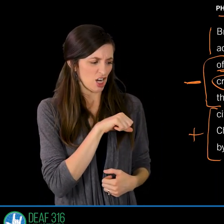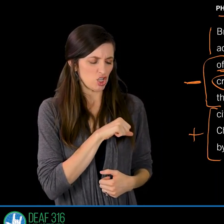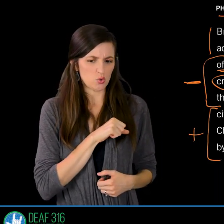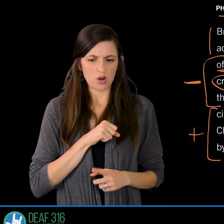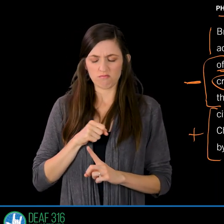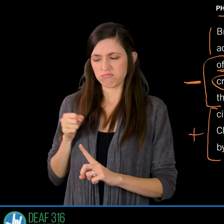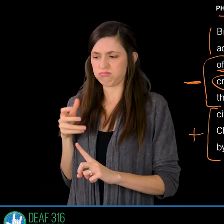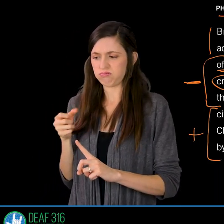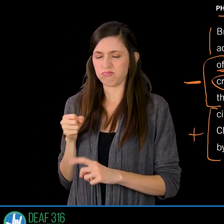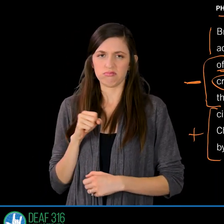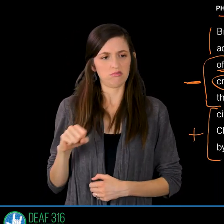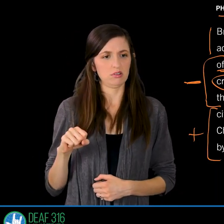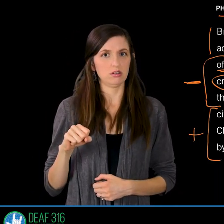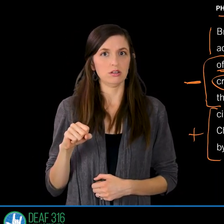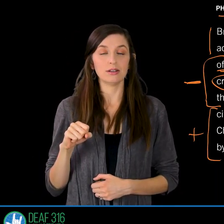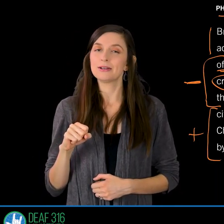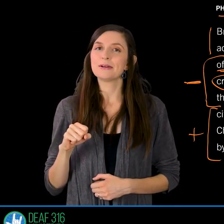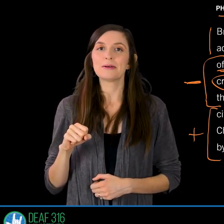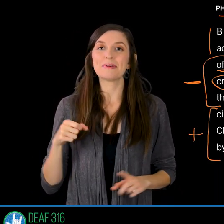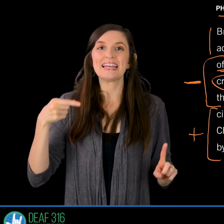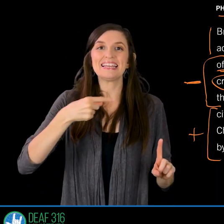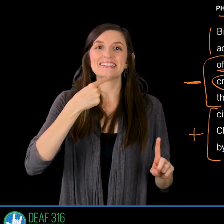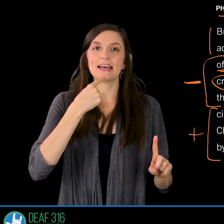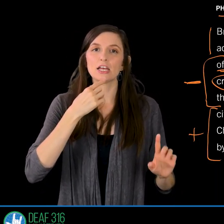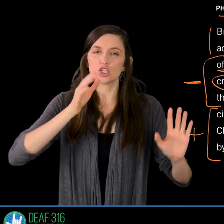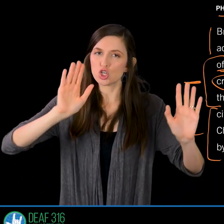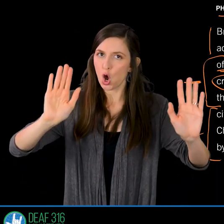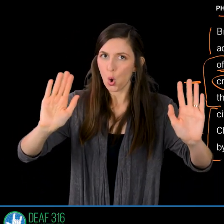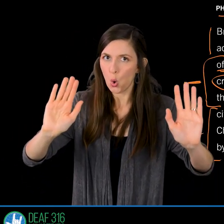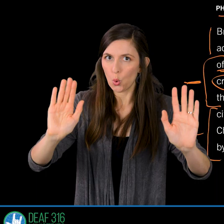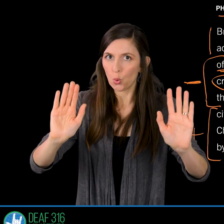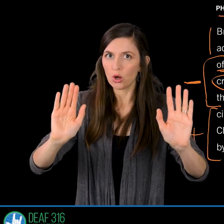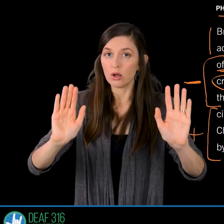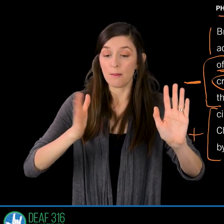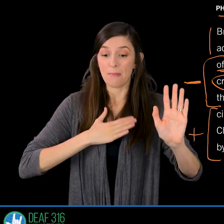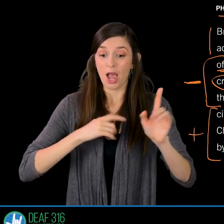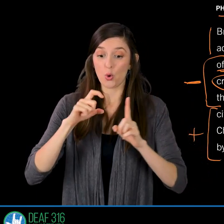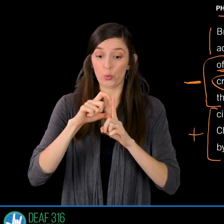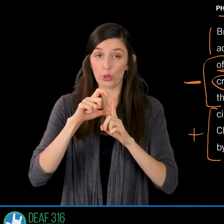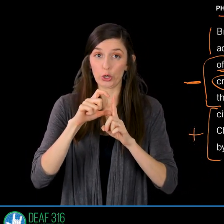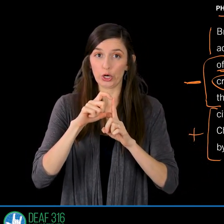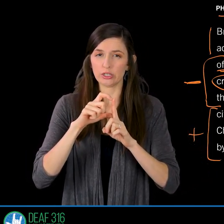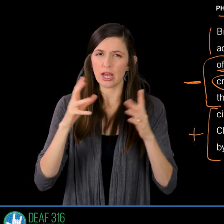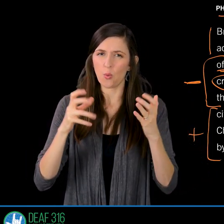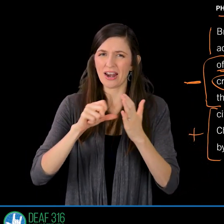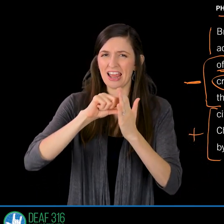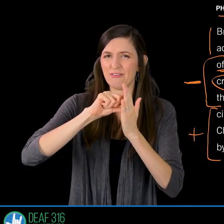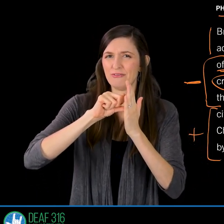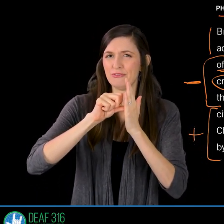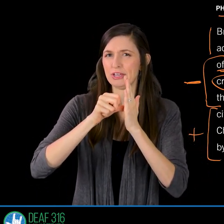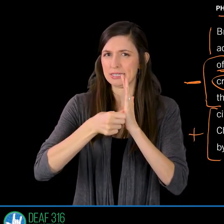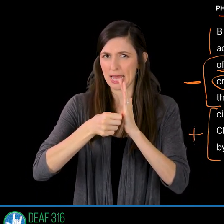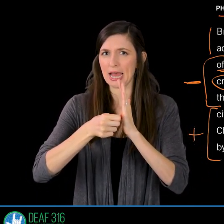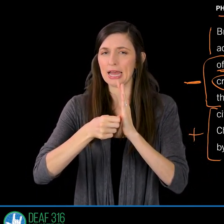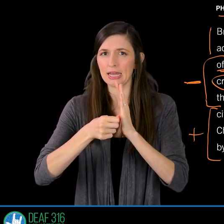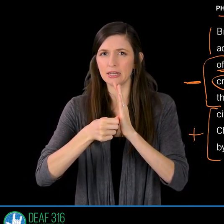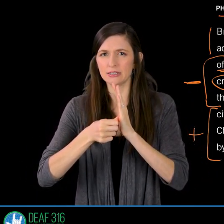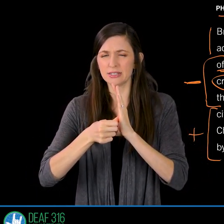Paul explicitly says that's not not the way you should hear these words. I think that's very important for us to